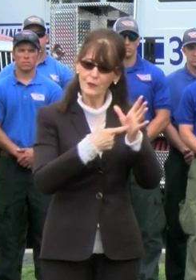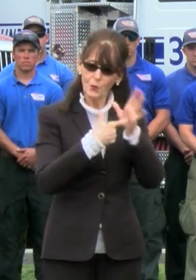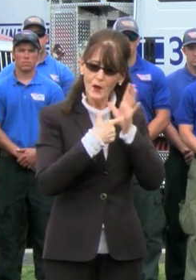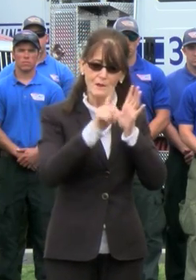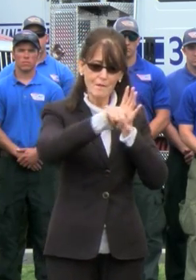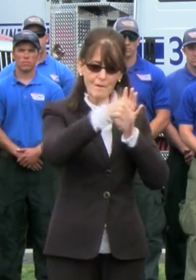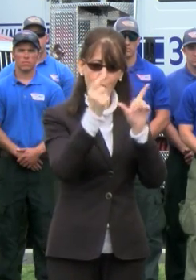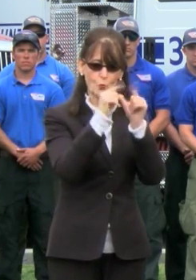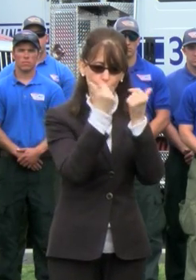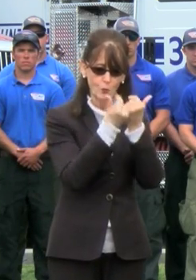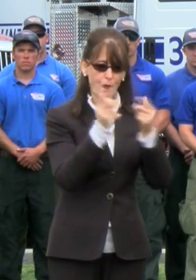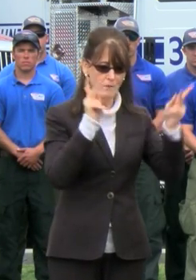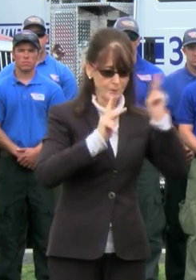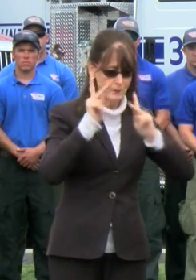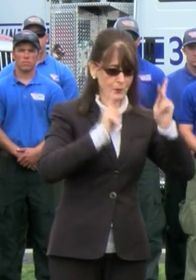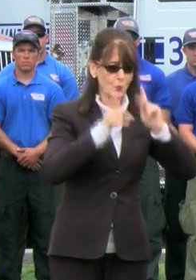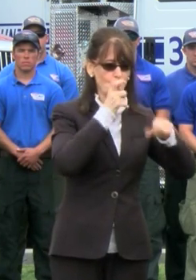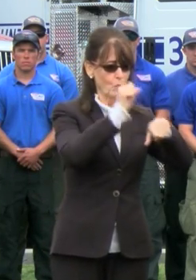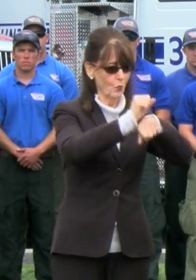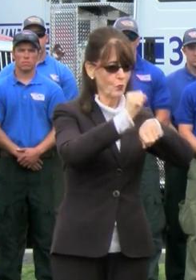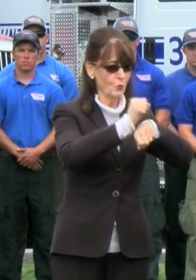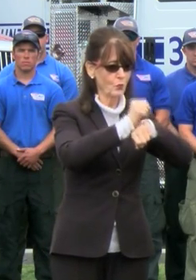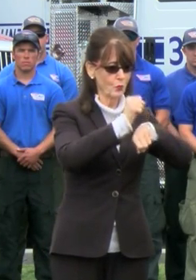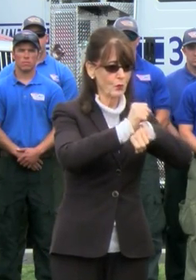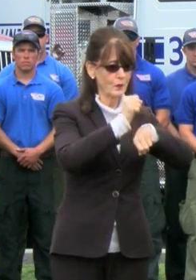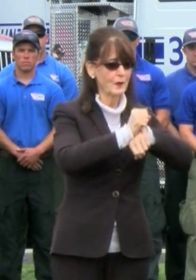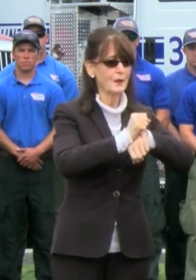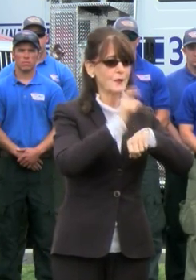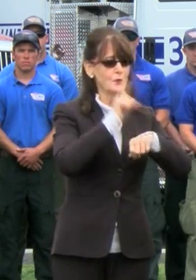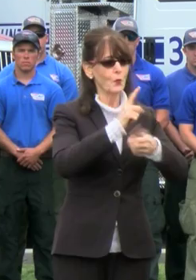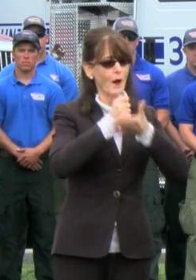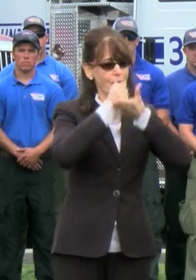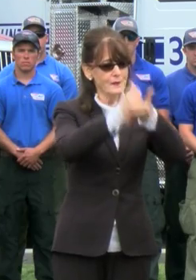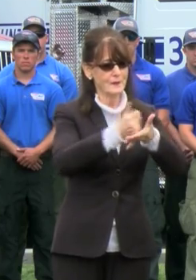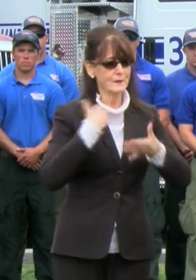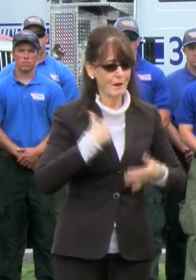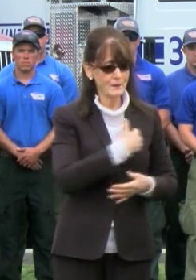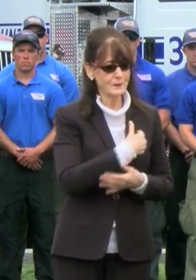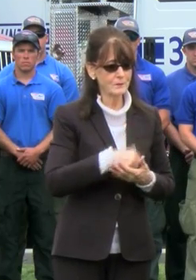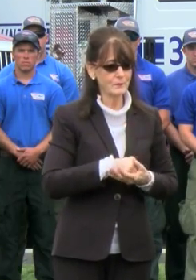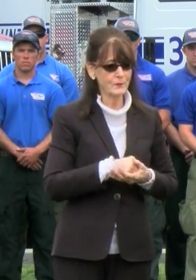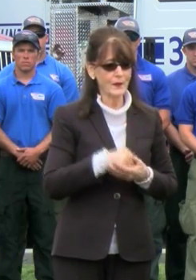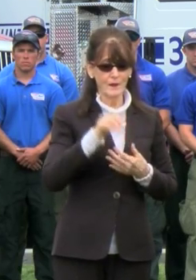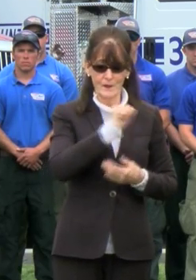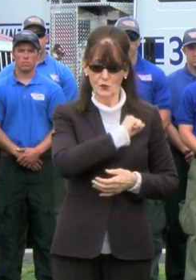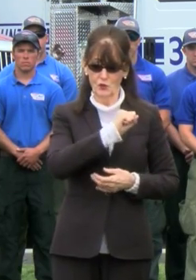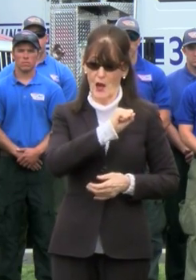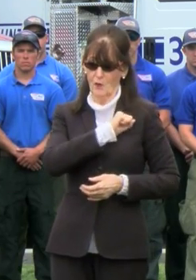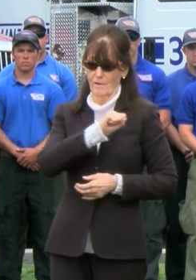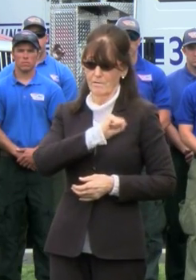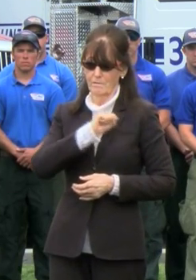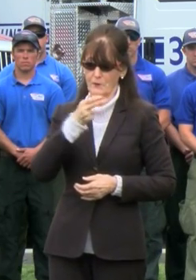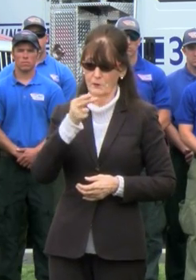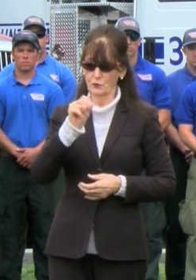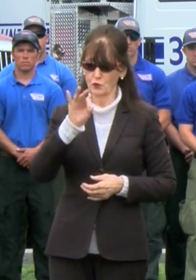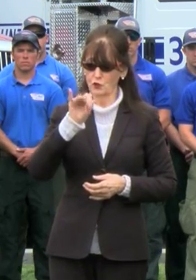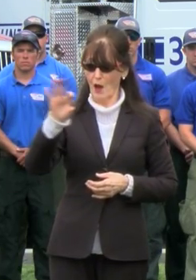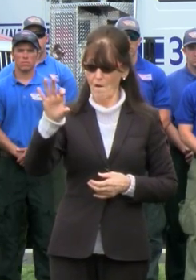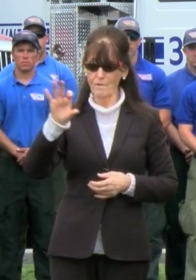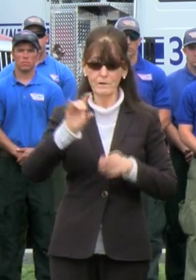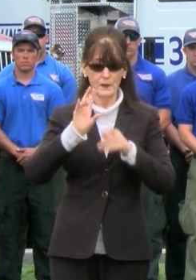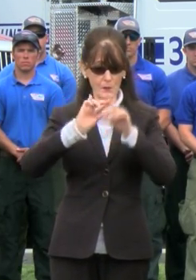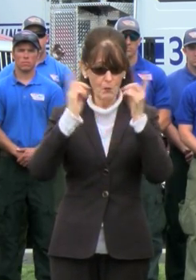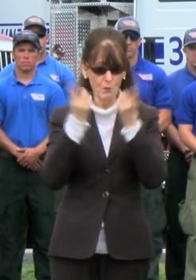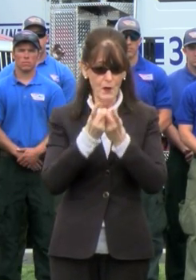group of individuals that work to assist us. The Sheriff's Department. Law